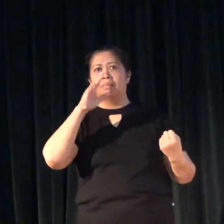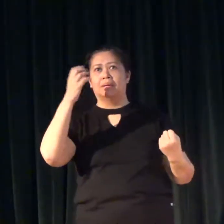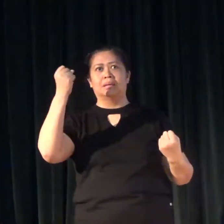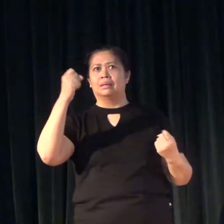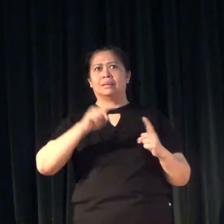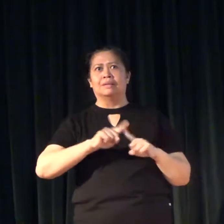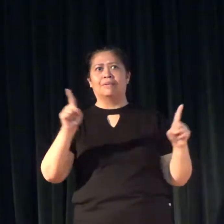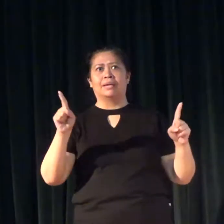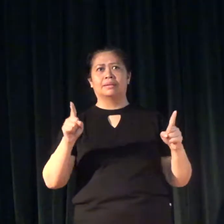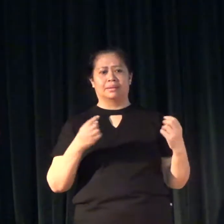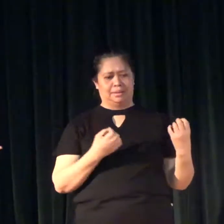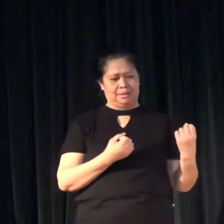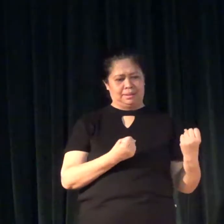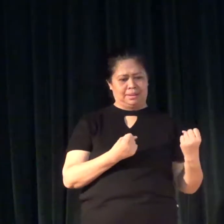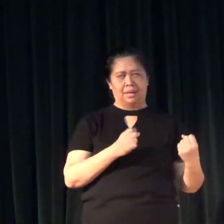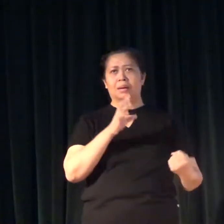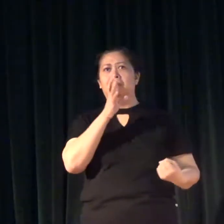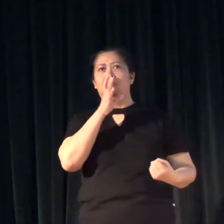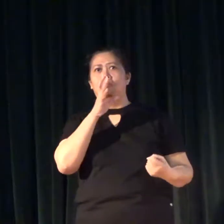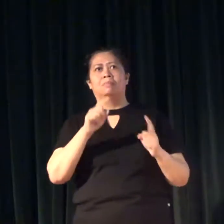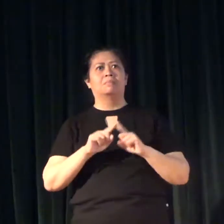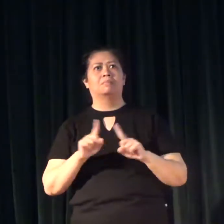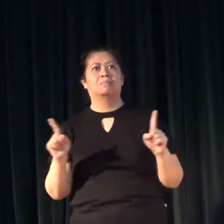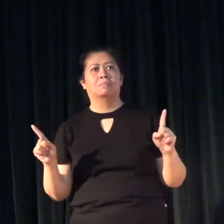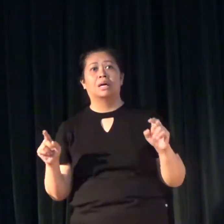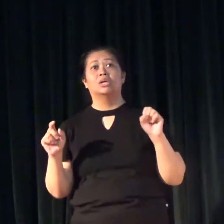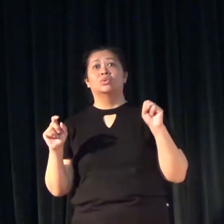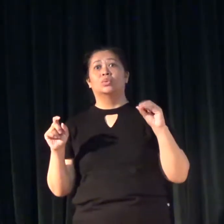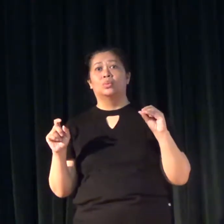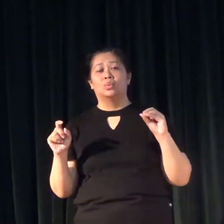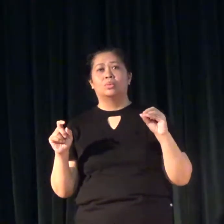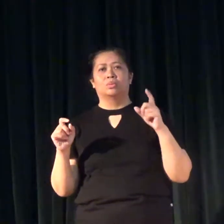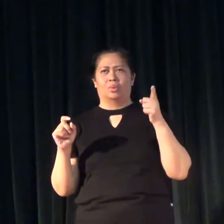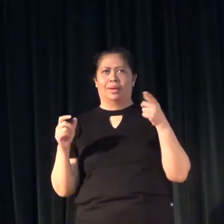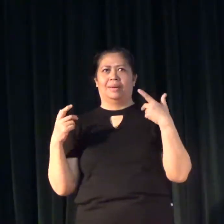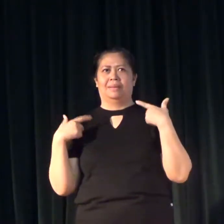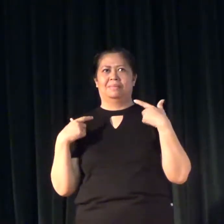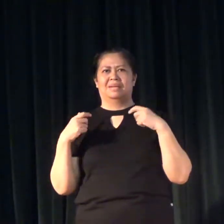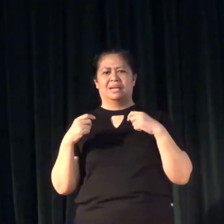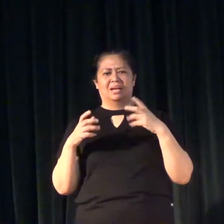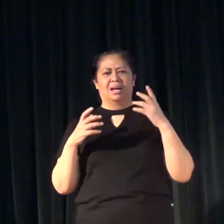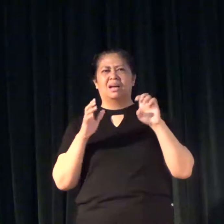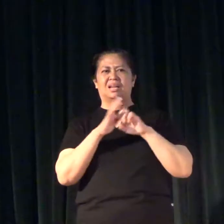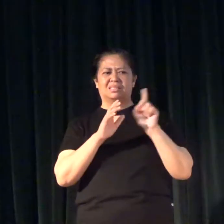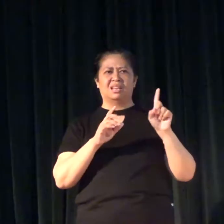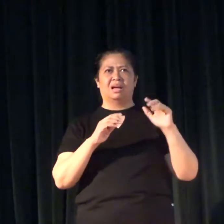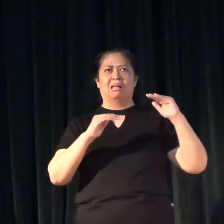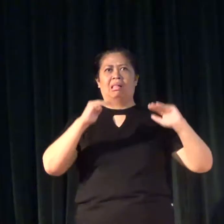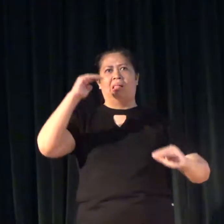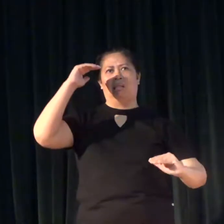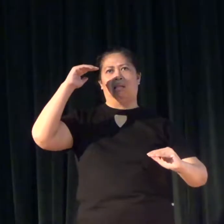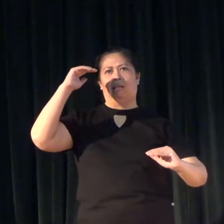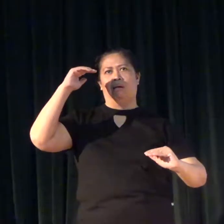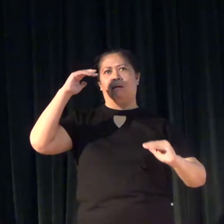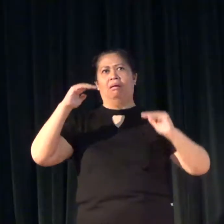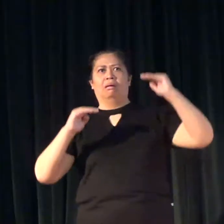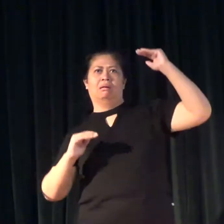language is very different from spoken language and so you will have to compromise at times.